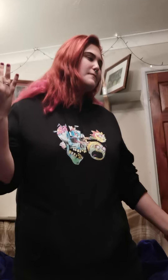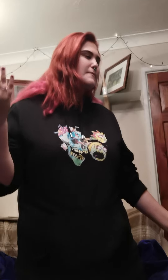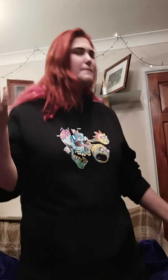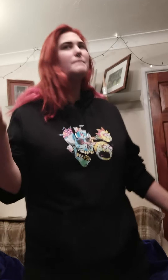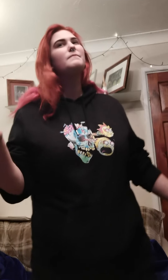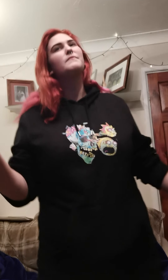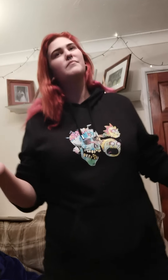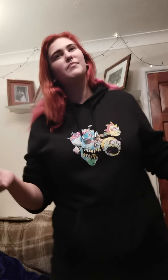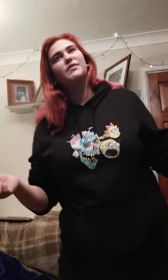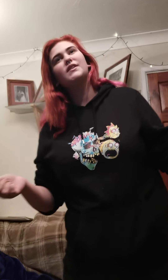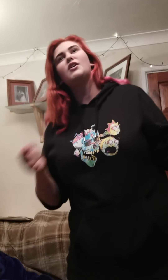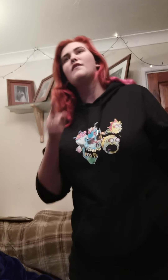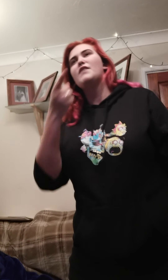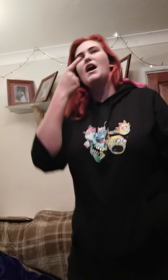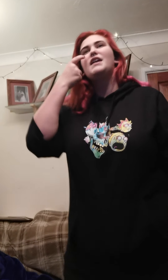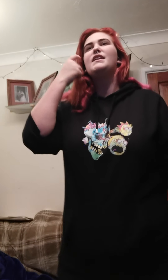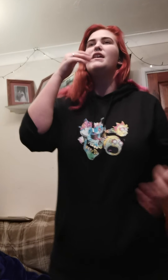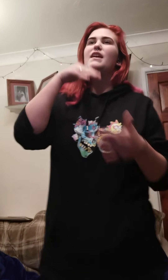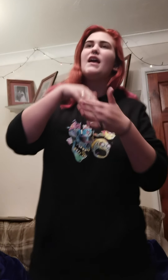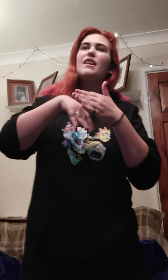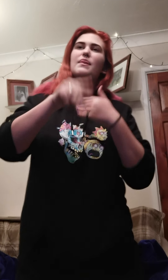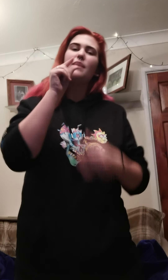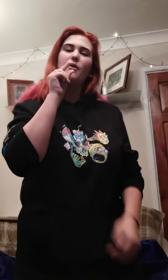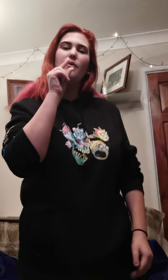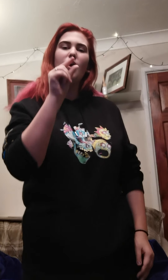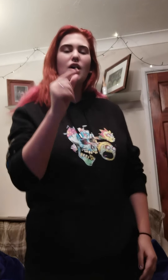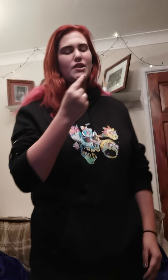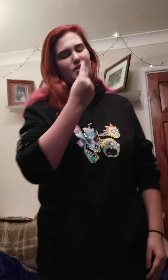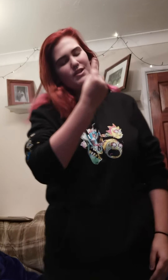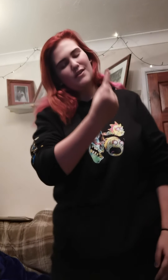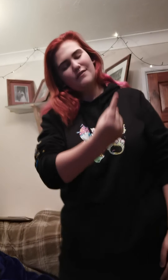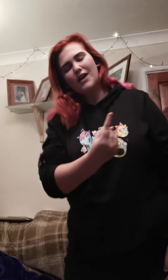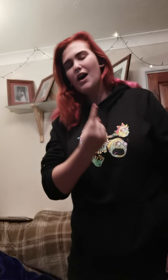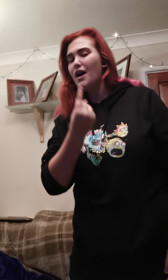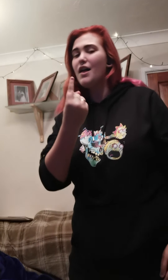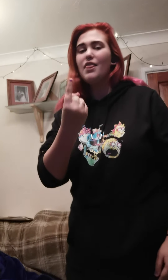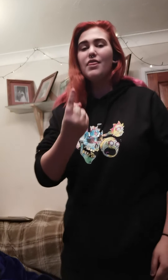You find it in the words of others